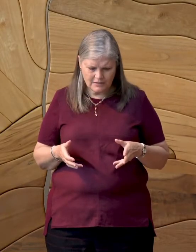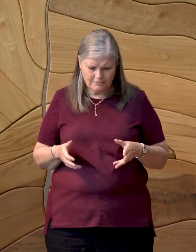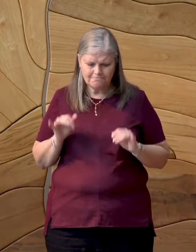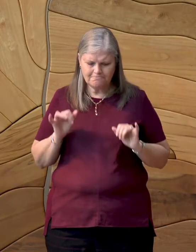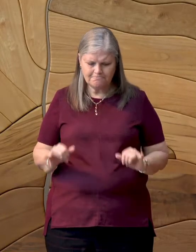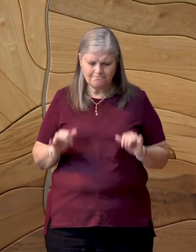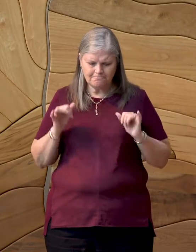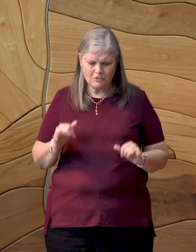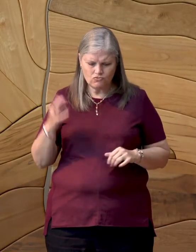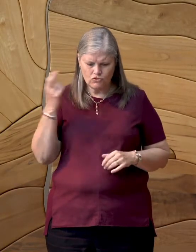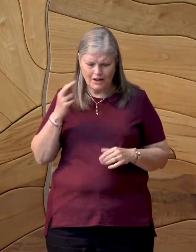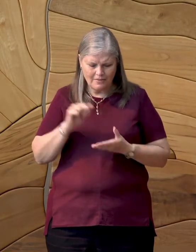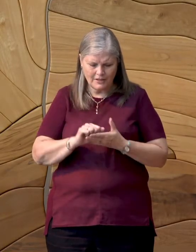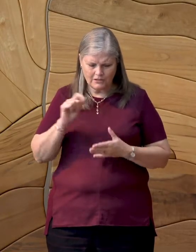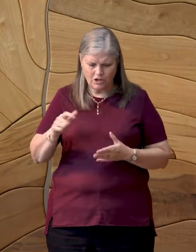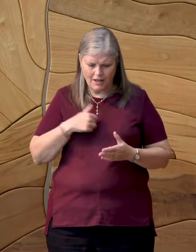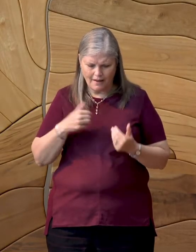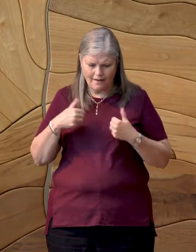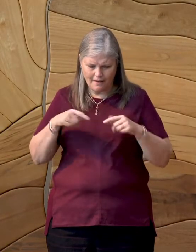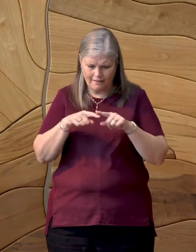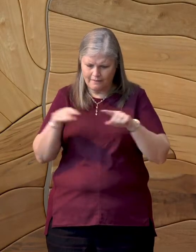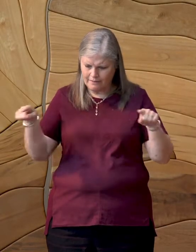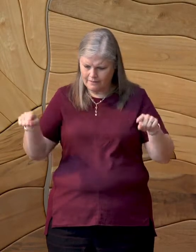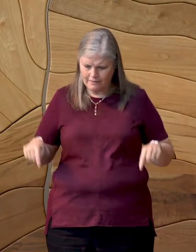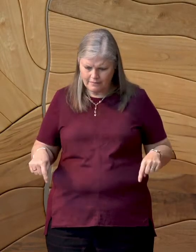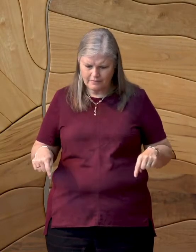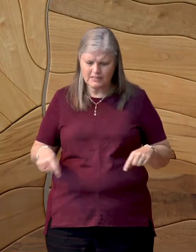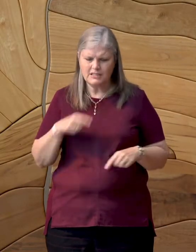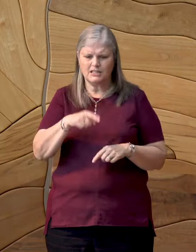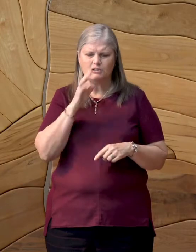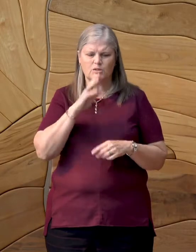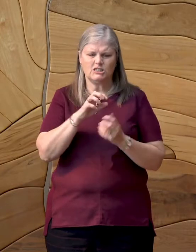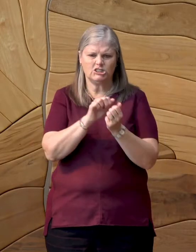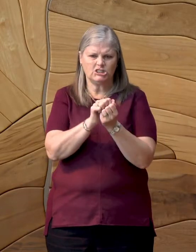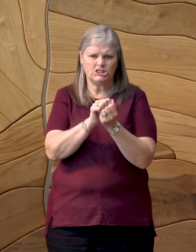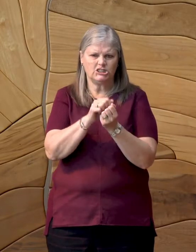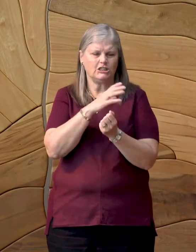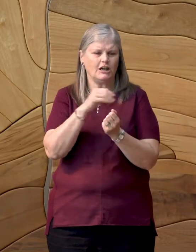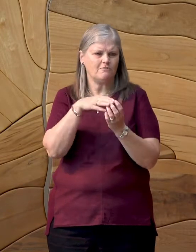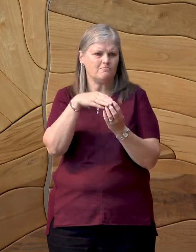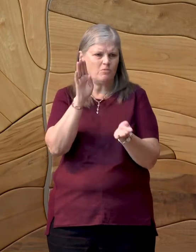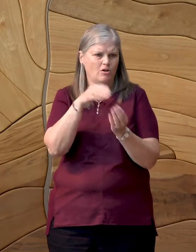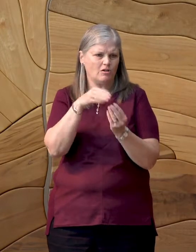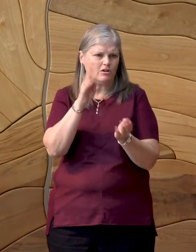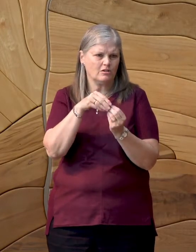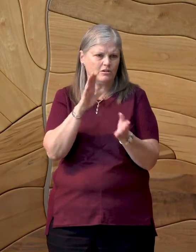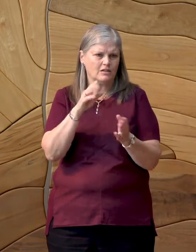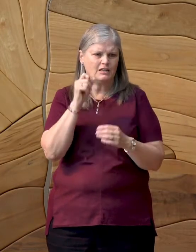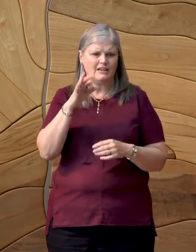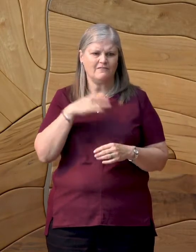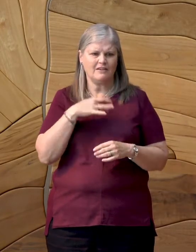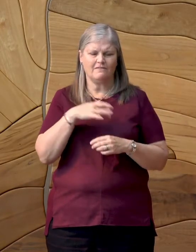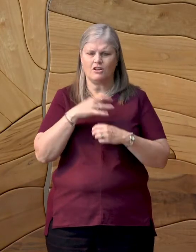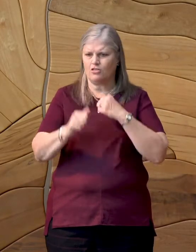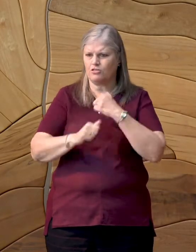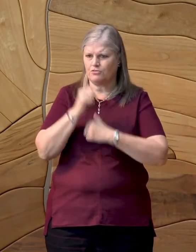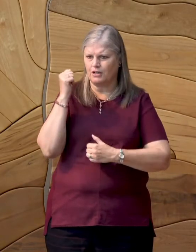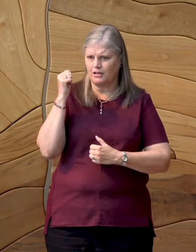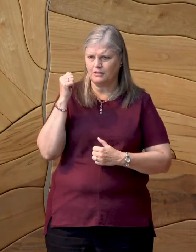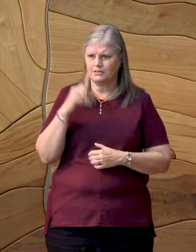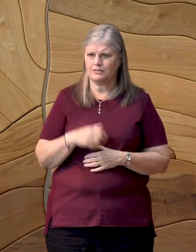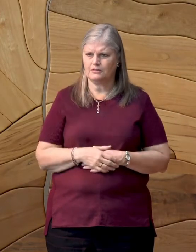understands it is all he has, he will snarl and bark whenever he senses a threat to it.